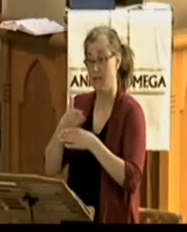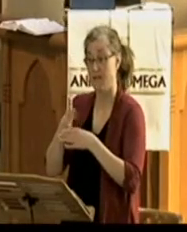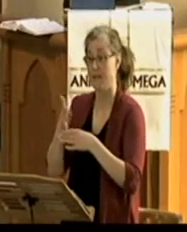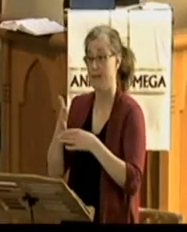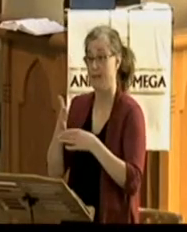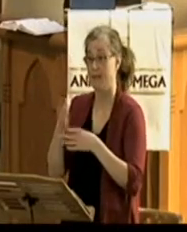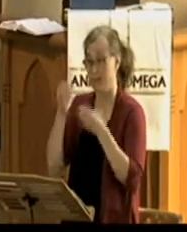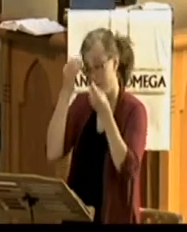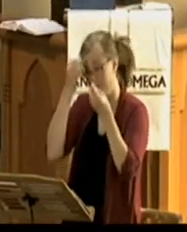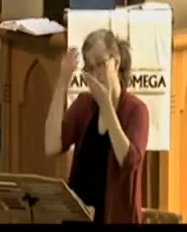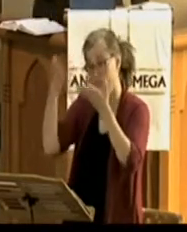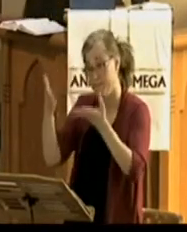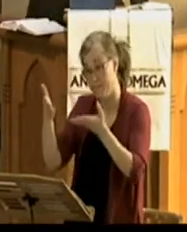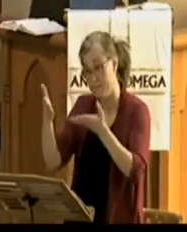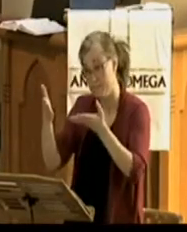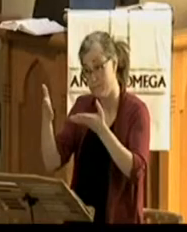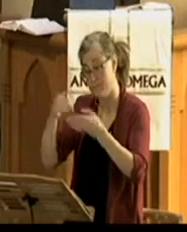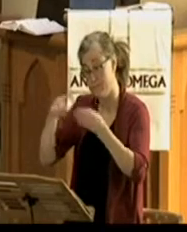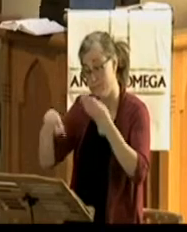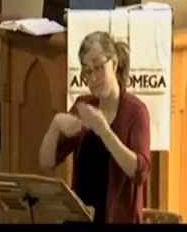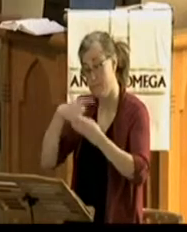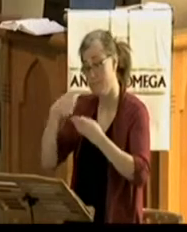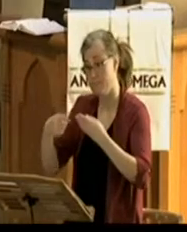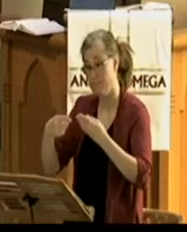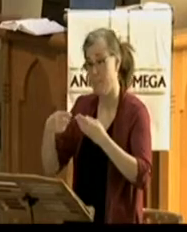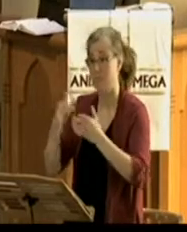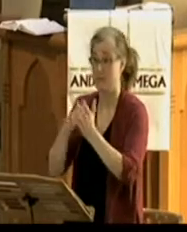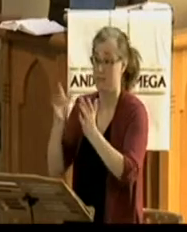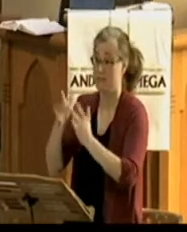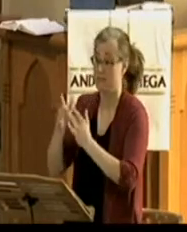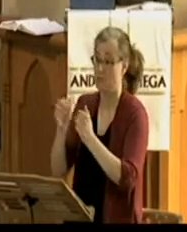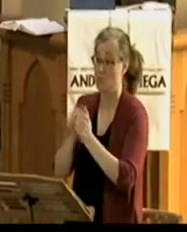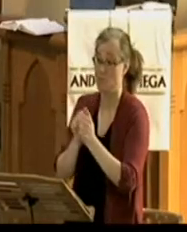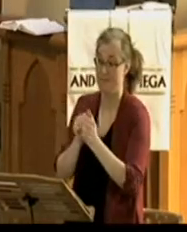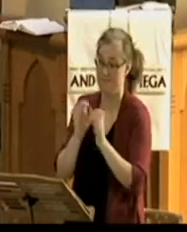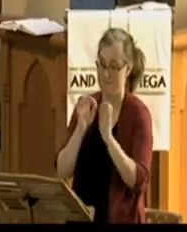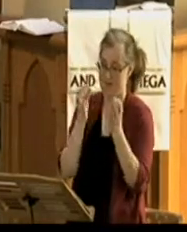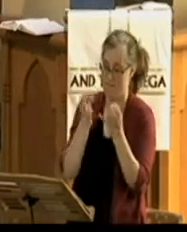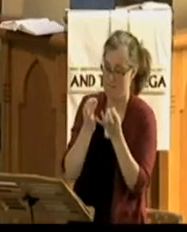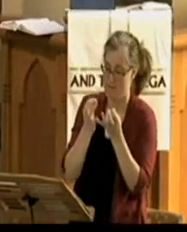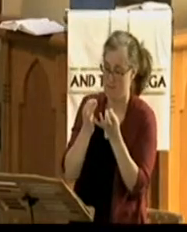thing. I pile up enough evidence. They'll believe then. No.